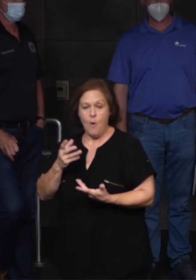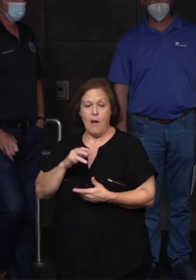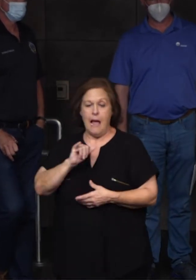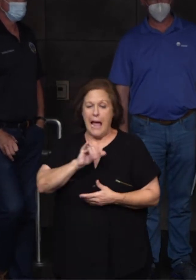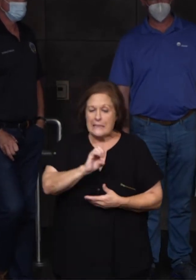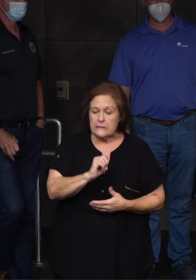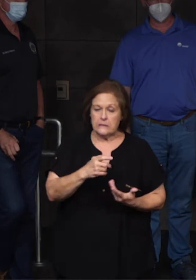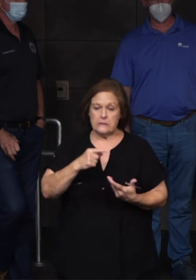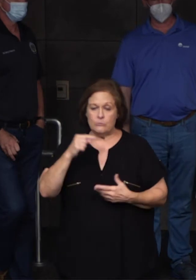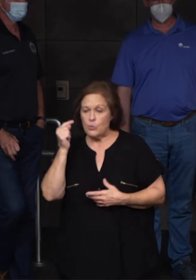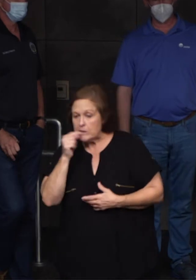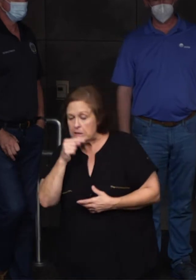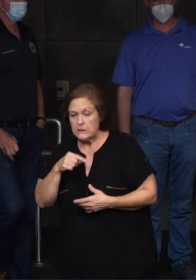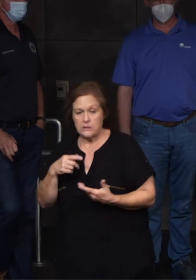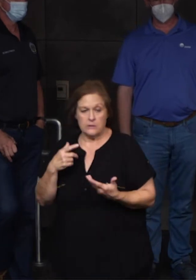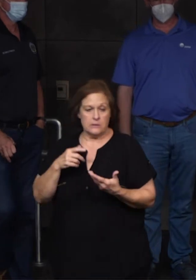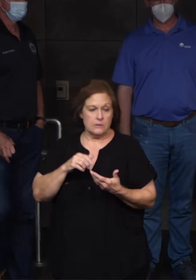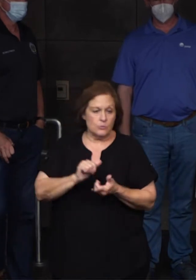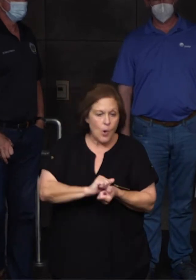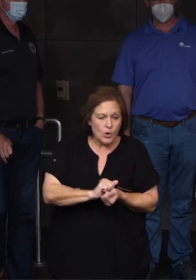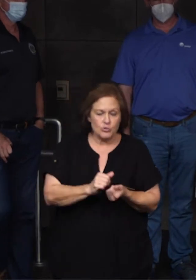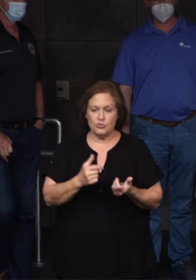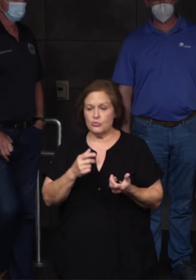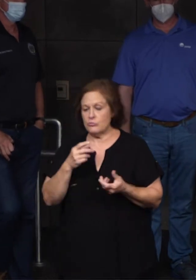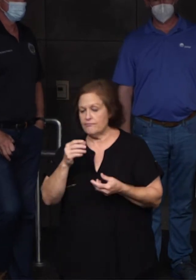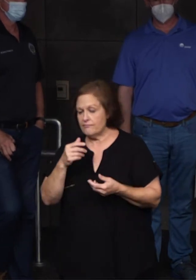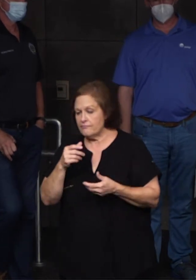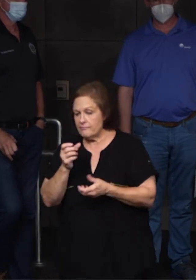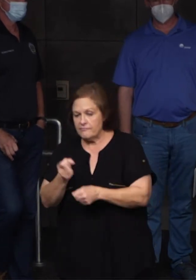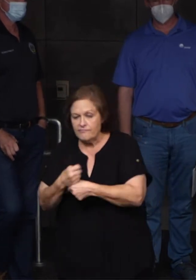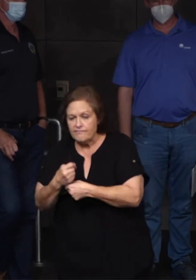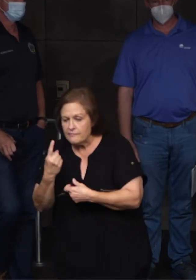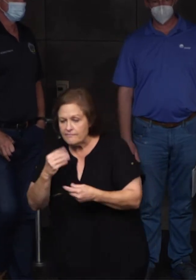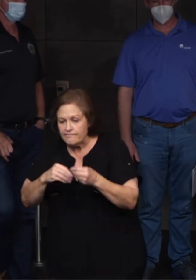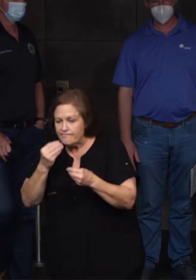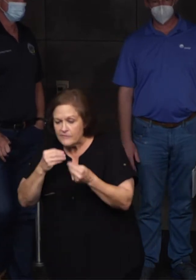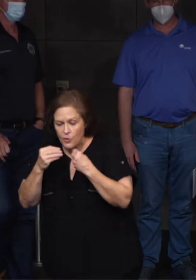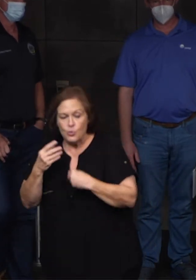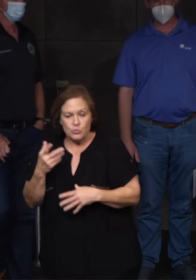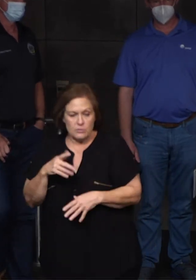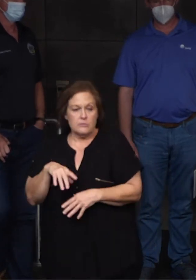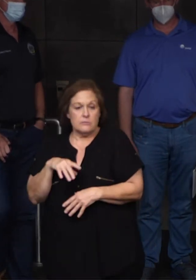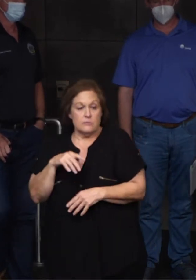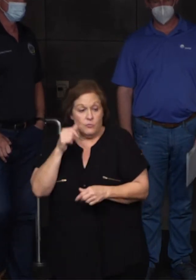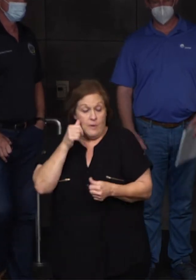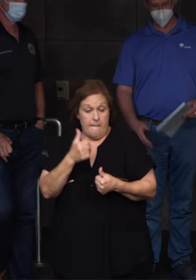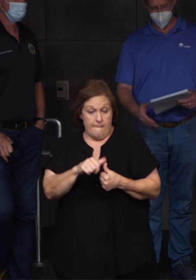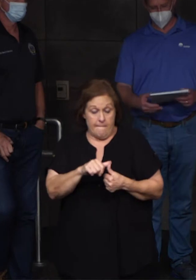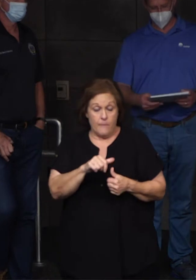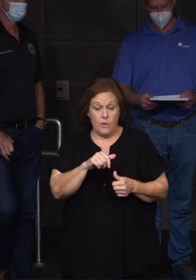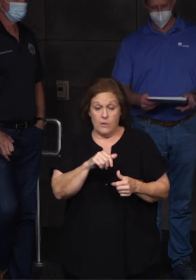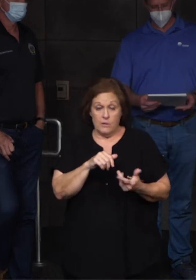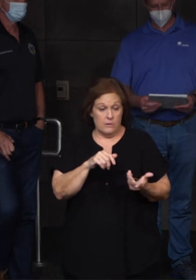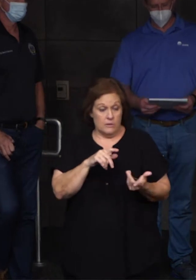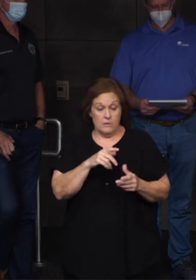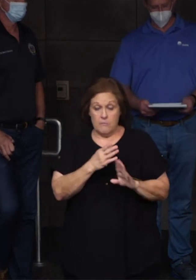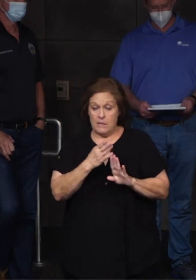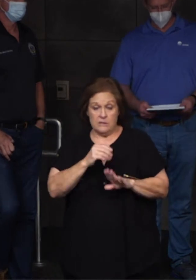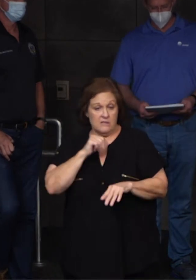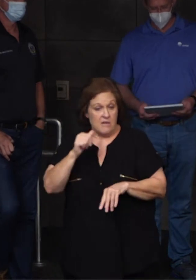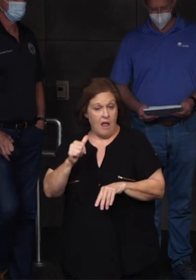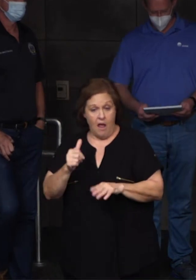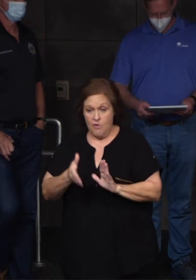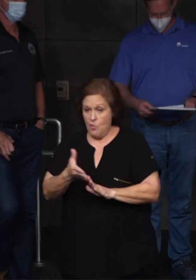brushing your teeth, washing dishes, and food prep. A reminder that our transit is not operating. It is only taking